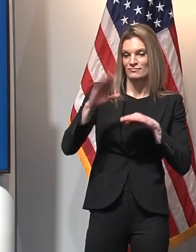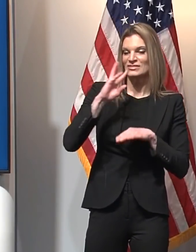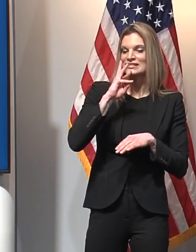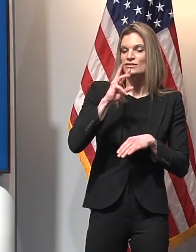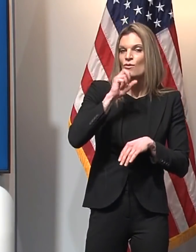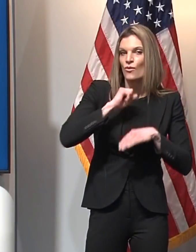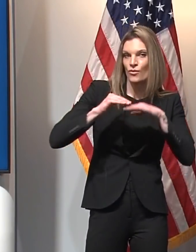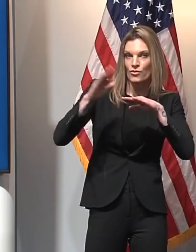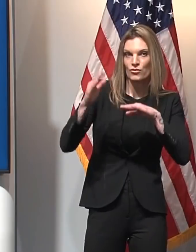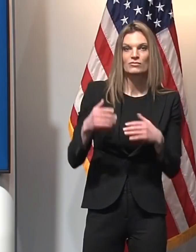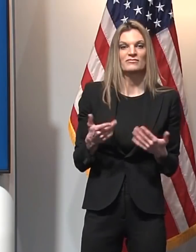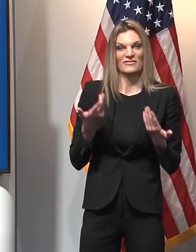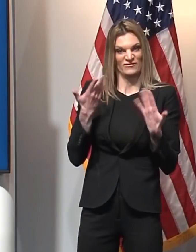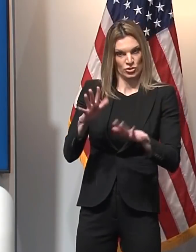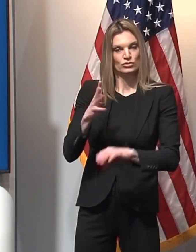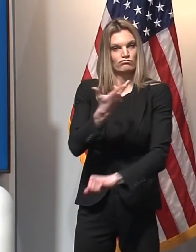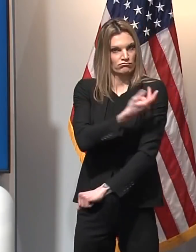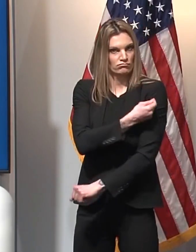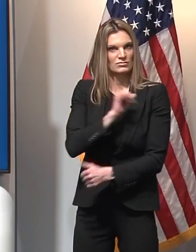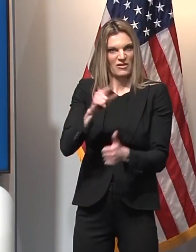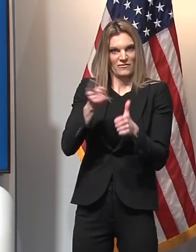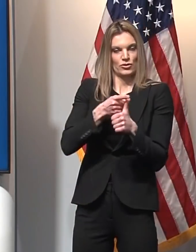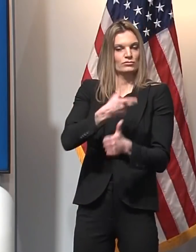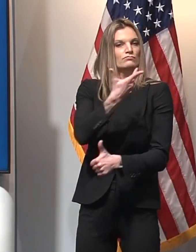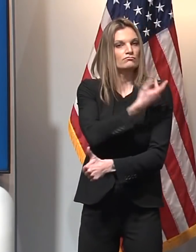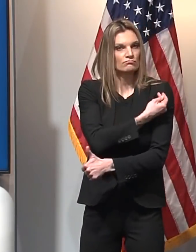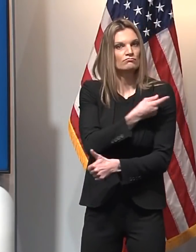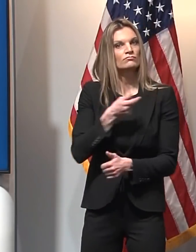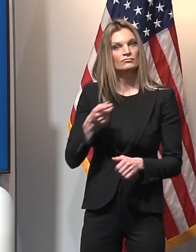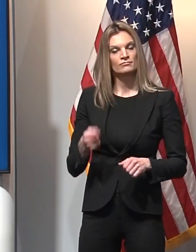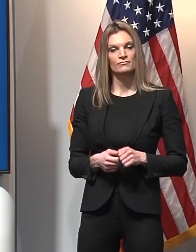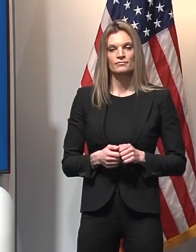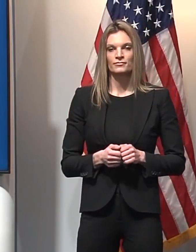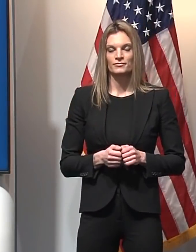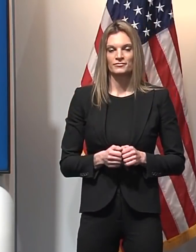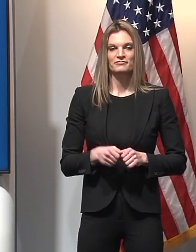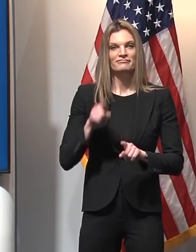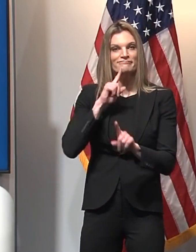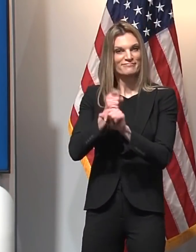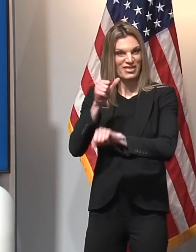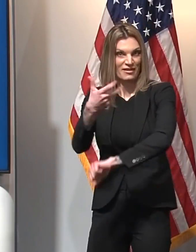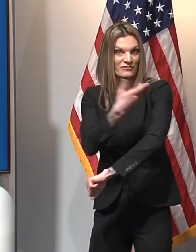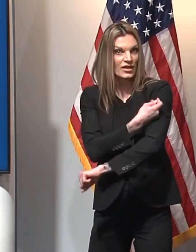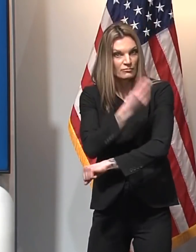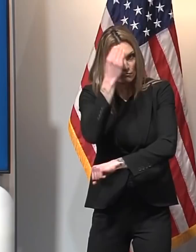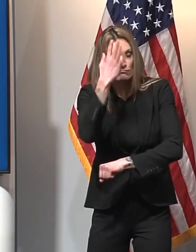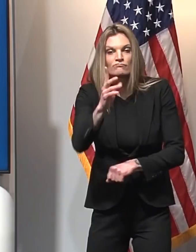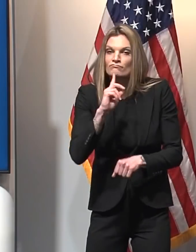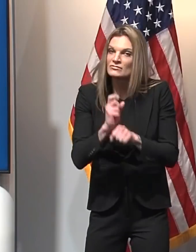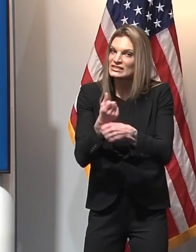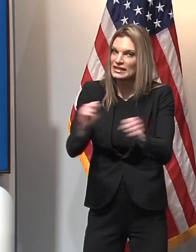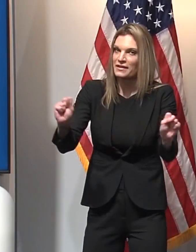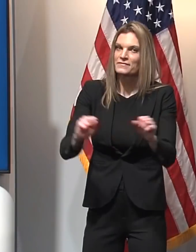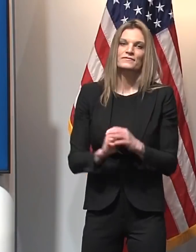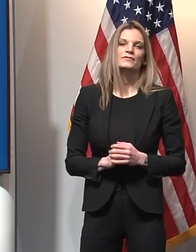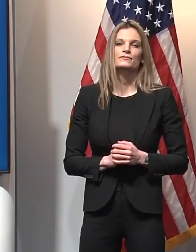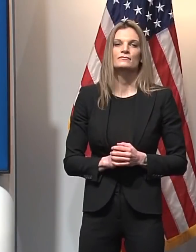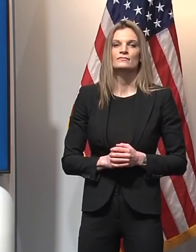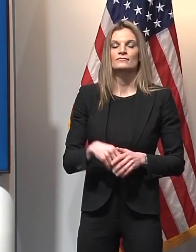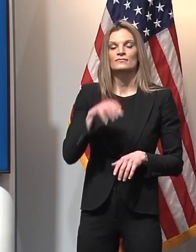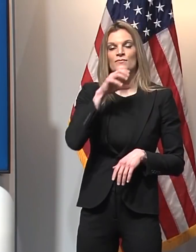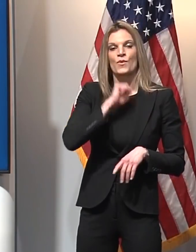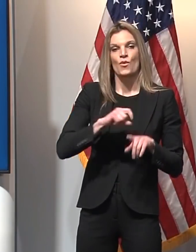and up have received at least one dose of the safe and effective vaccines. And about a quarter of all Michiganders age